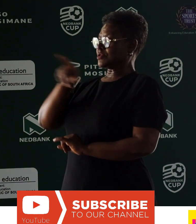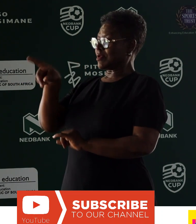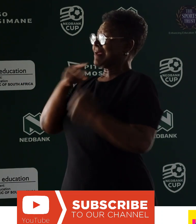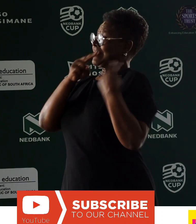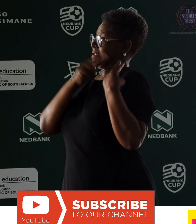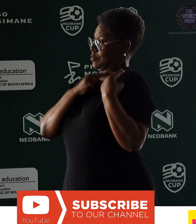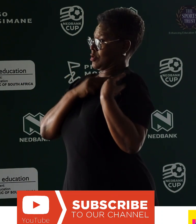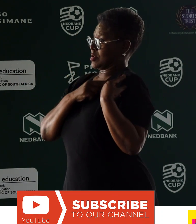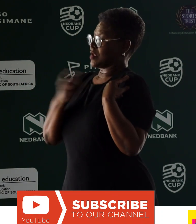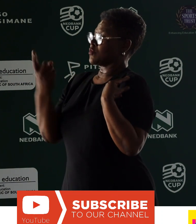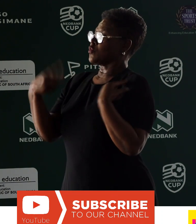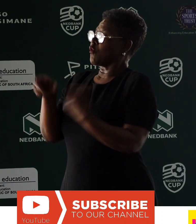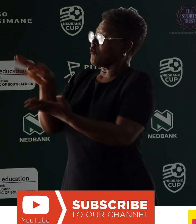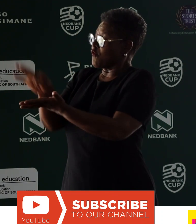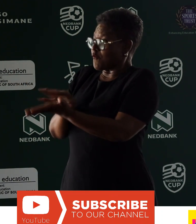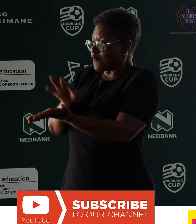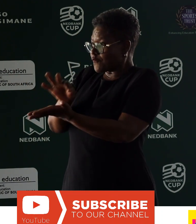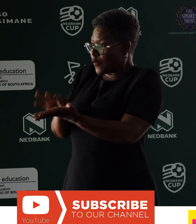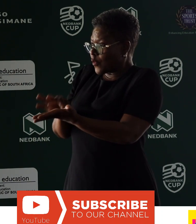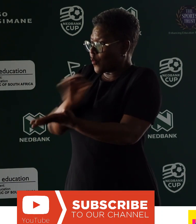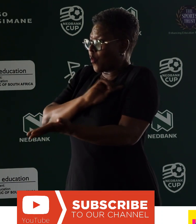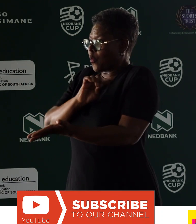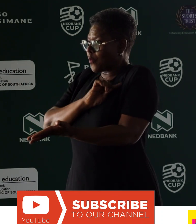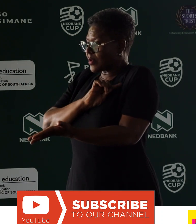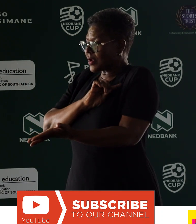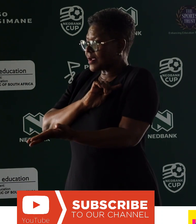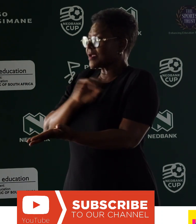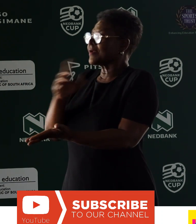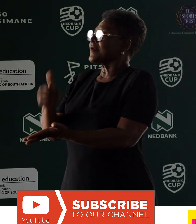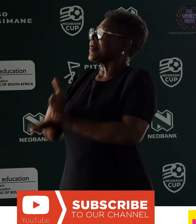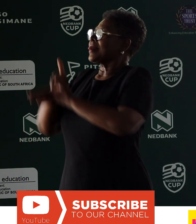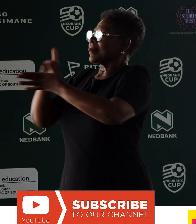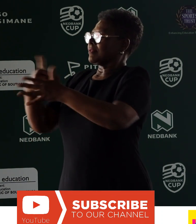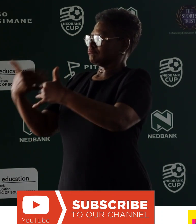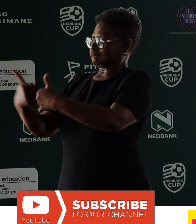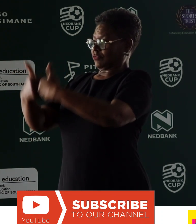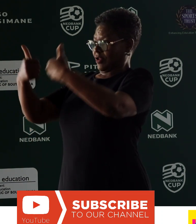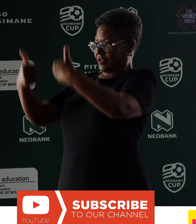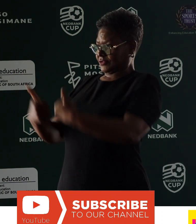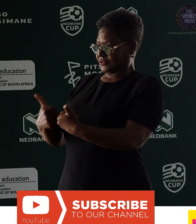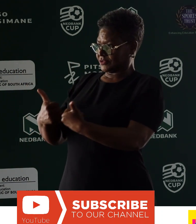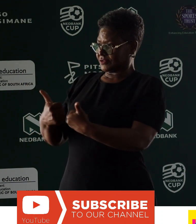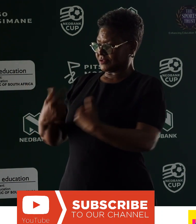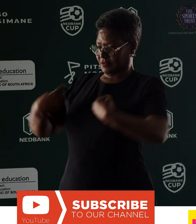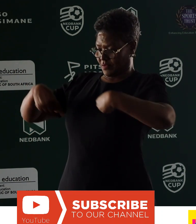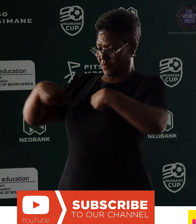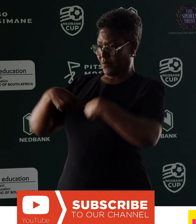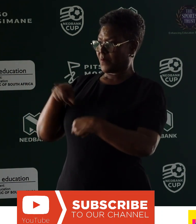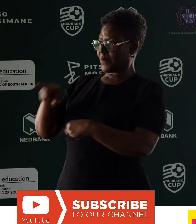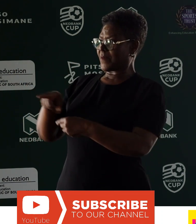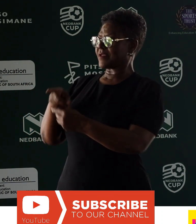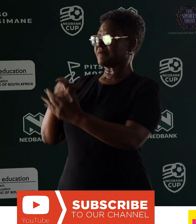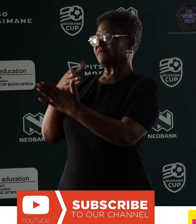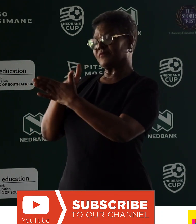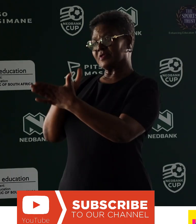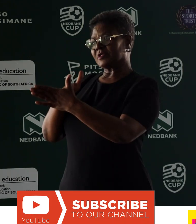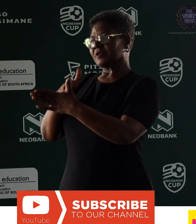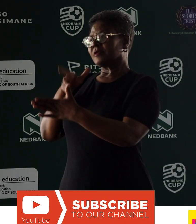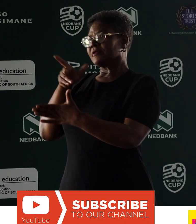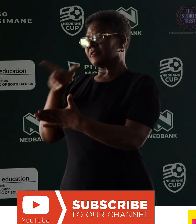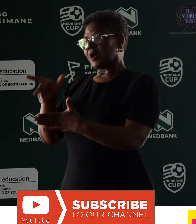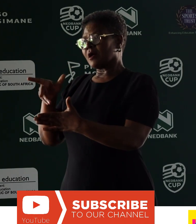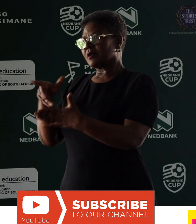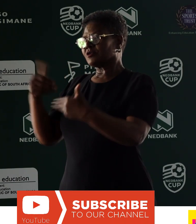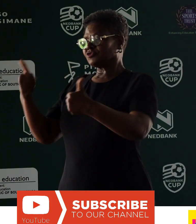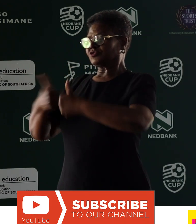to vote. To enable, to help ease up the challenges that we face. And we change agents on the challenges